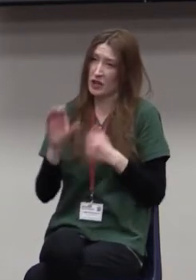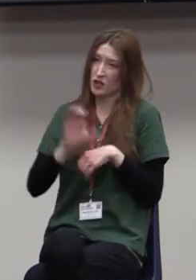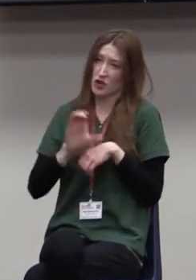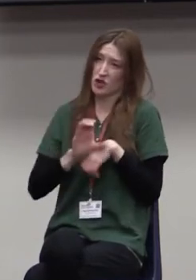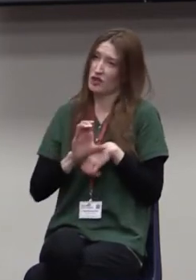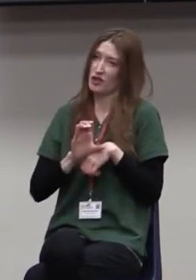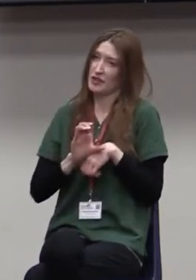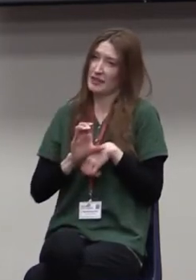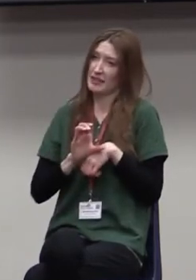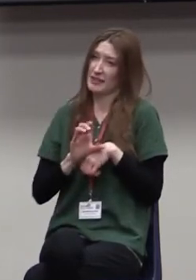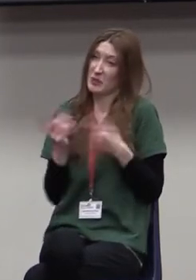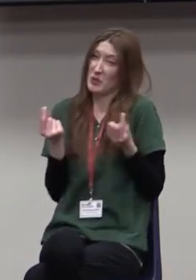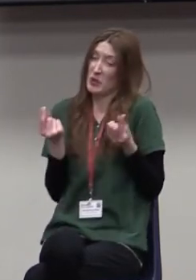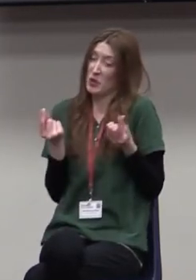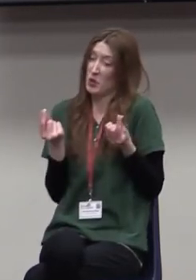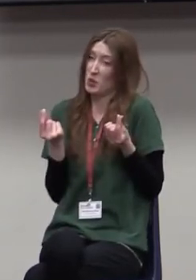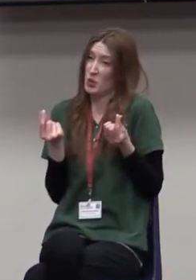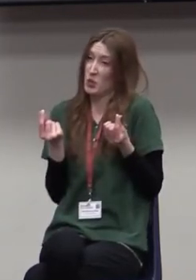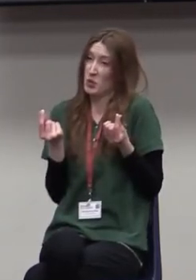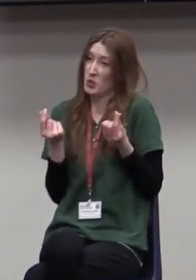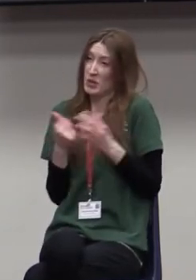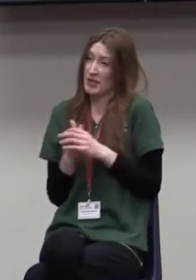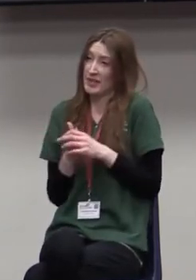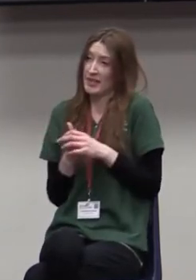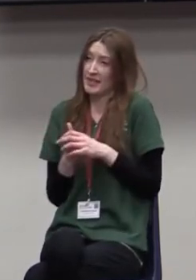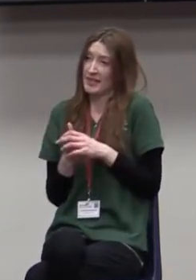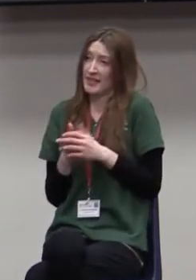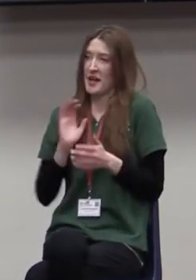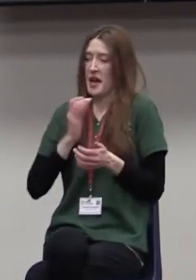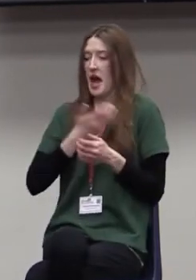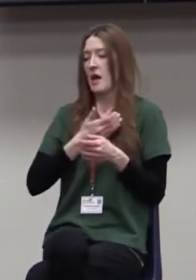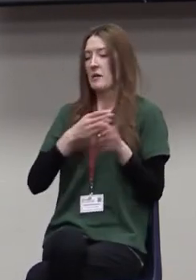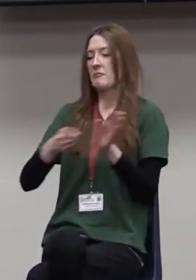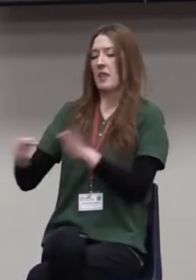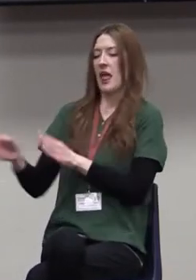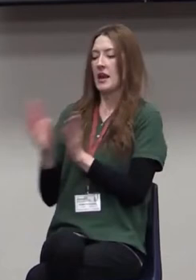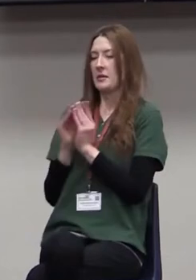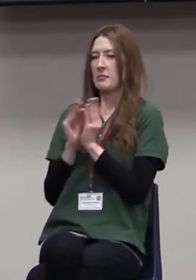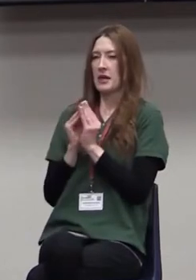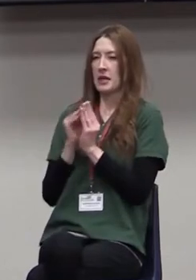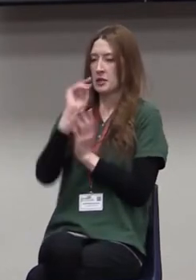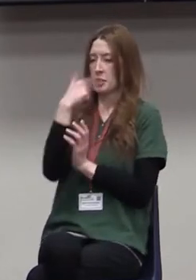Because what do we do? Here's the way our planning sessions work.